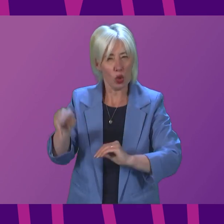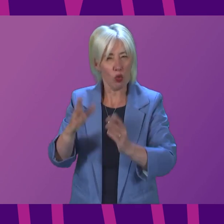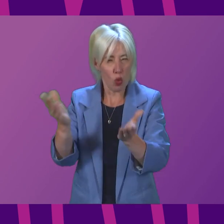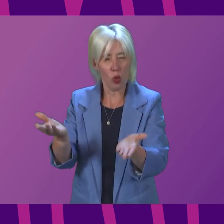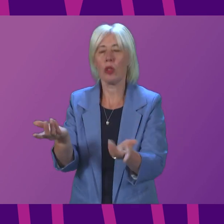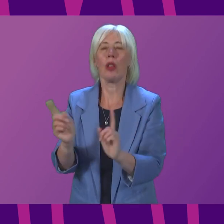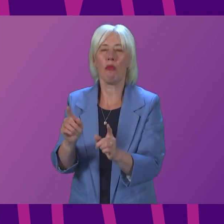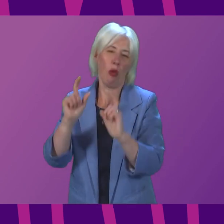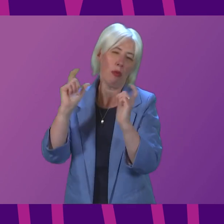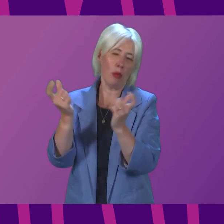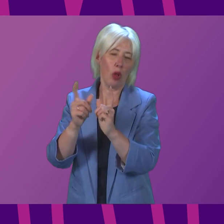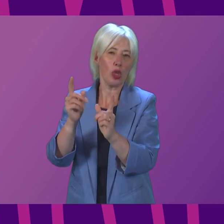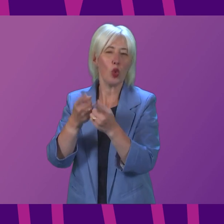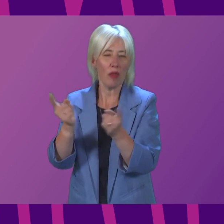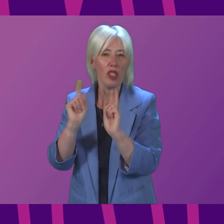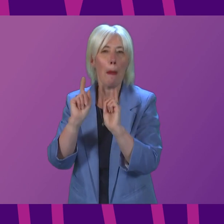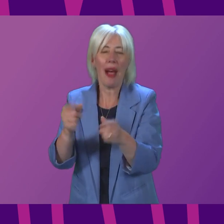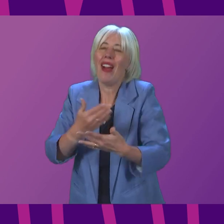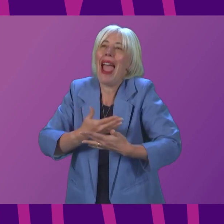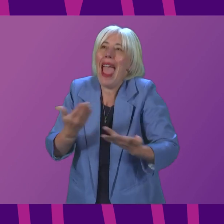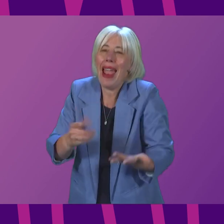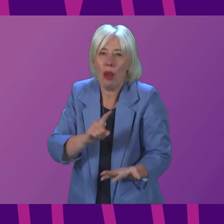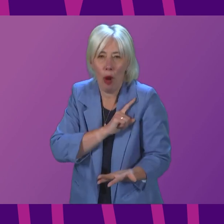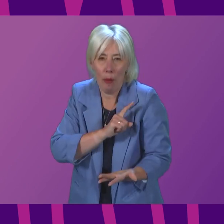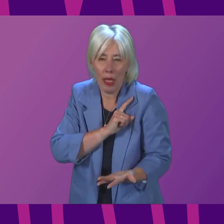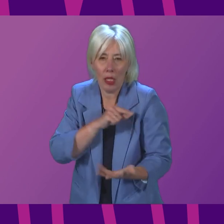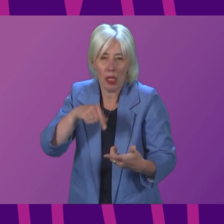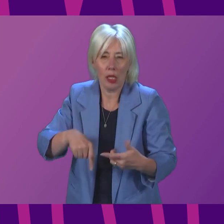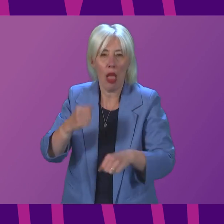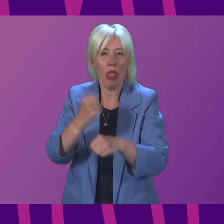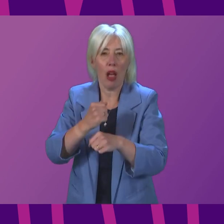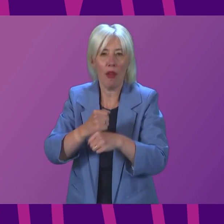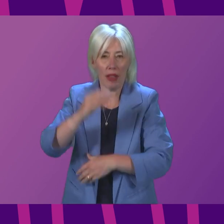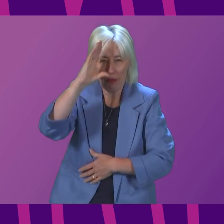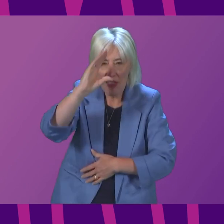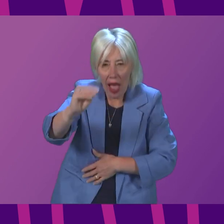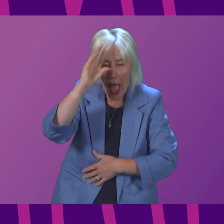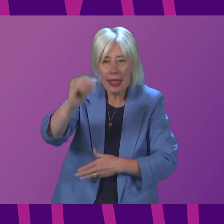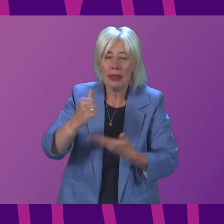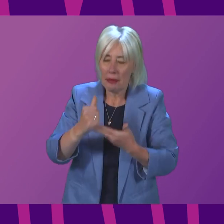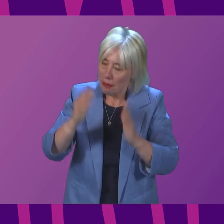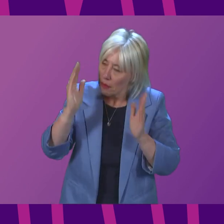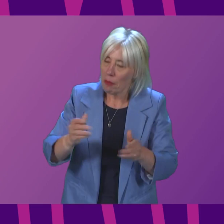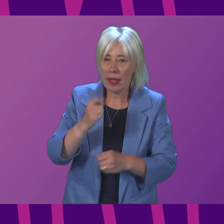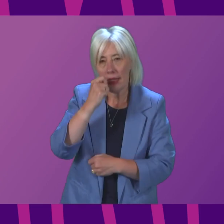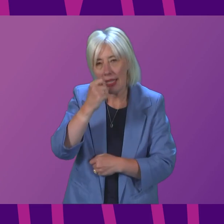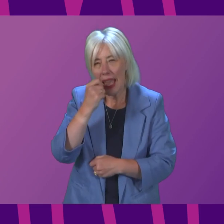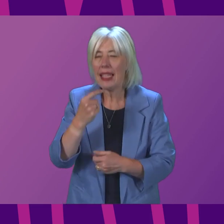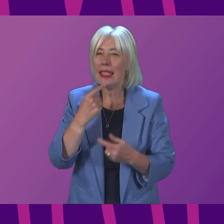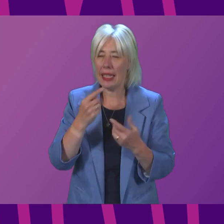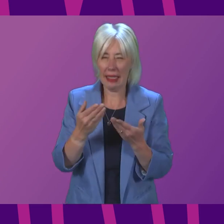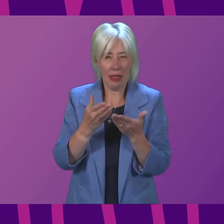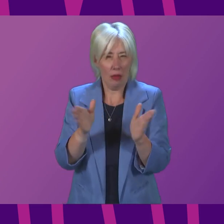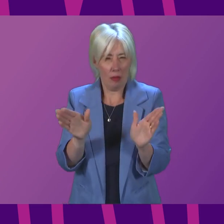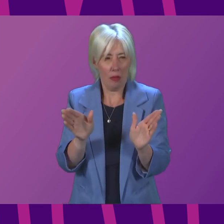But what I have also said is that for any purpose for which the Government continues to advise testing, and I have set out the broad categories of that right